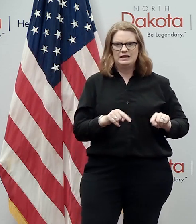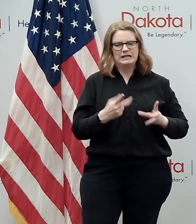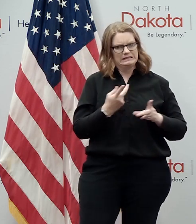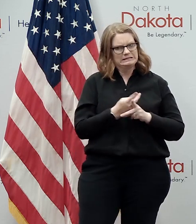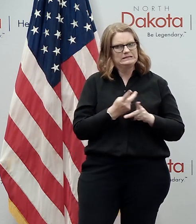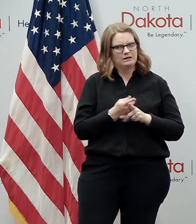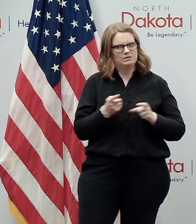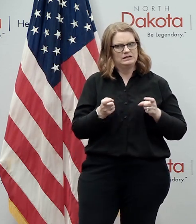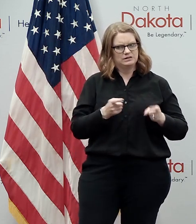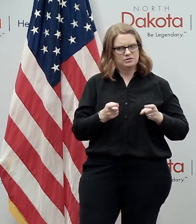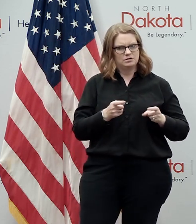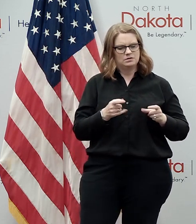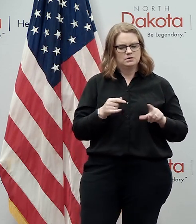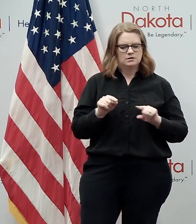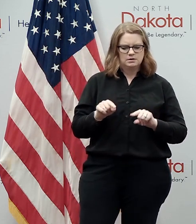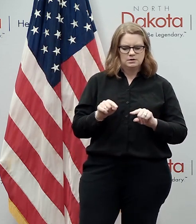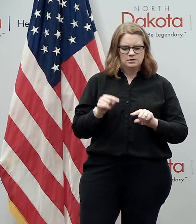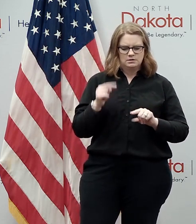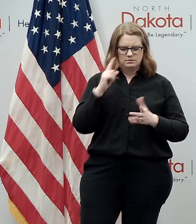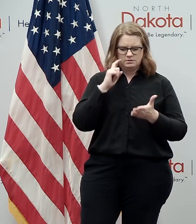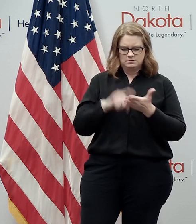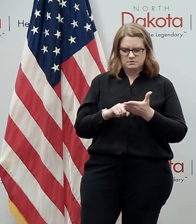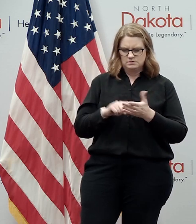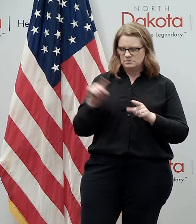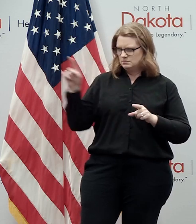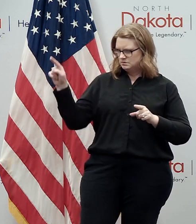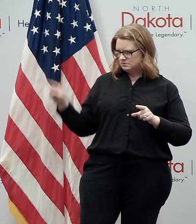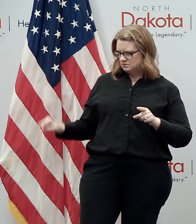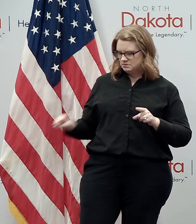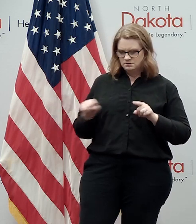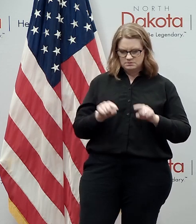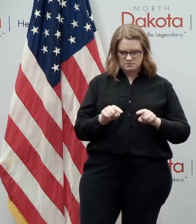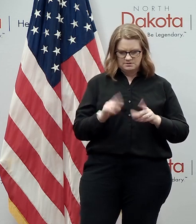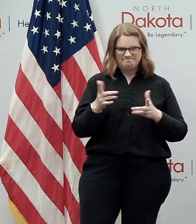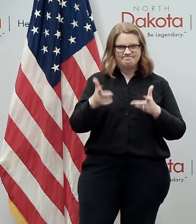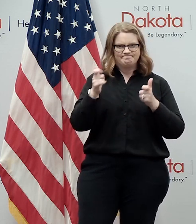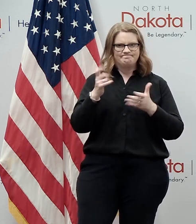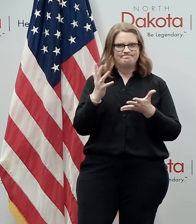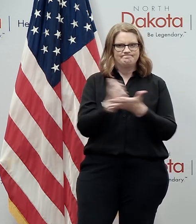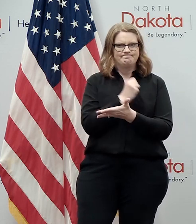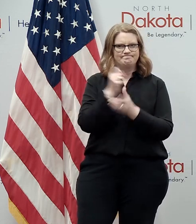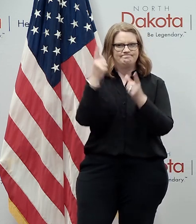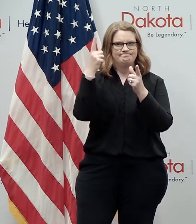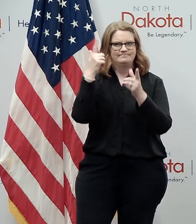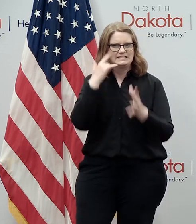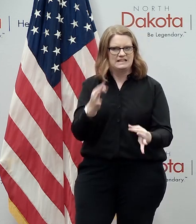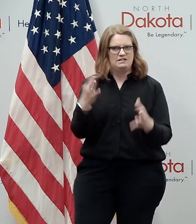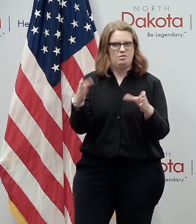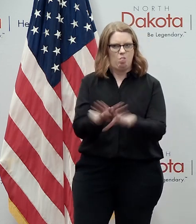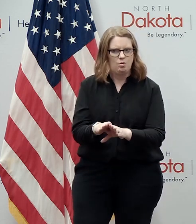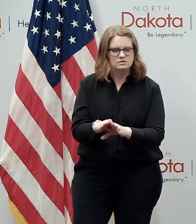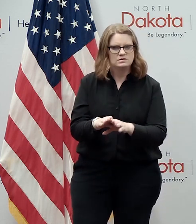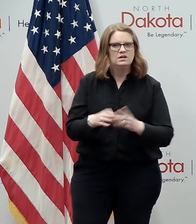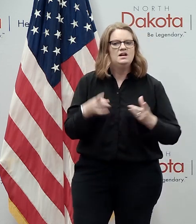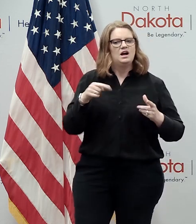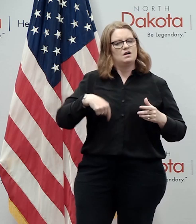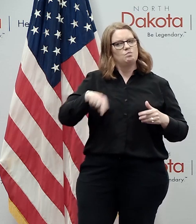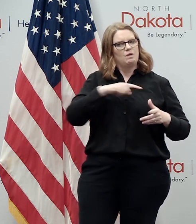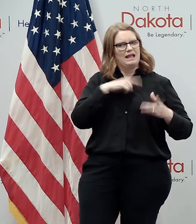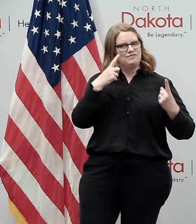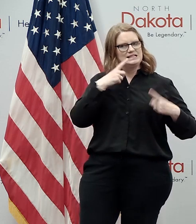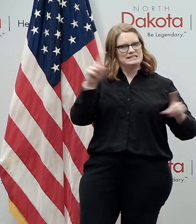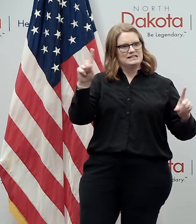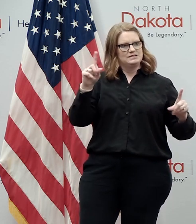you know quick smart action early uh is probably one of the things that that created the success and when we have that kind of success then